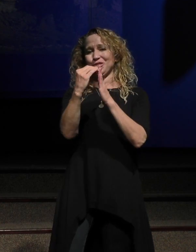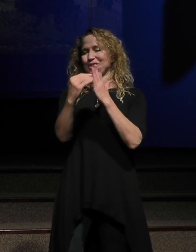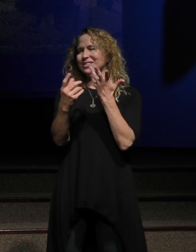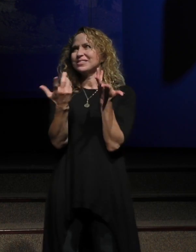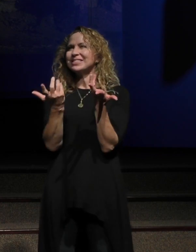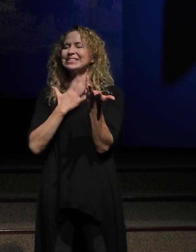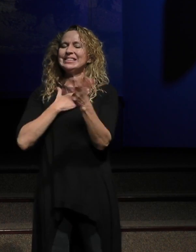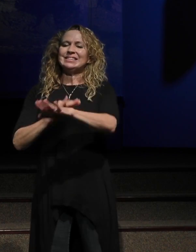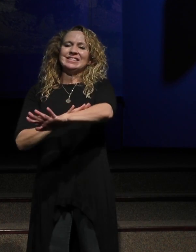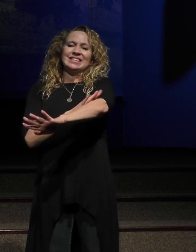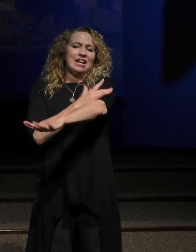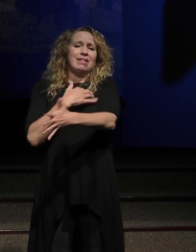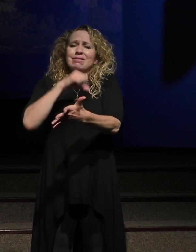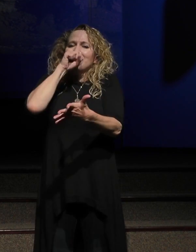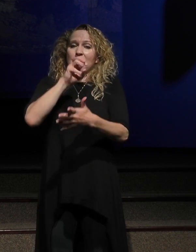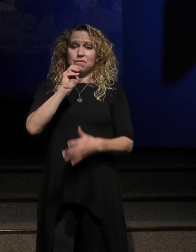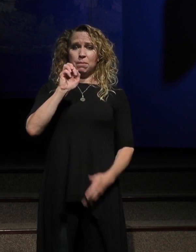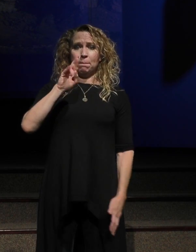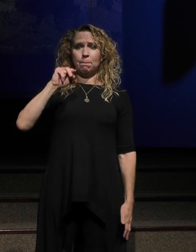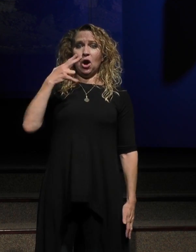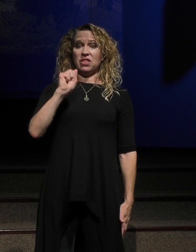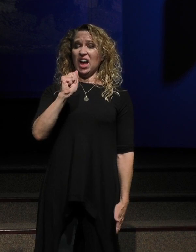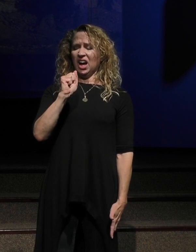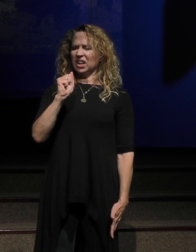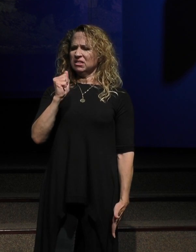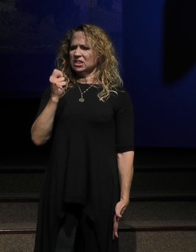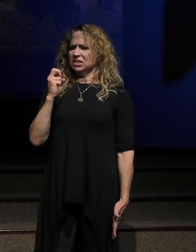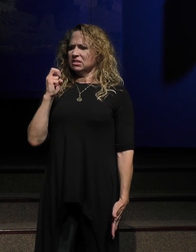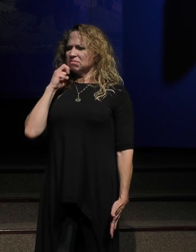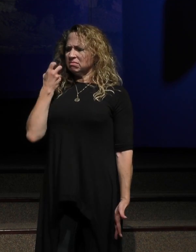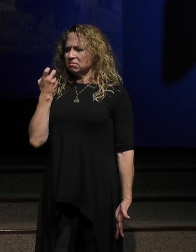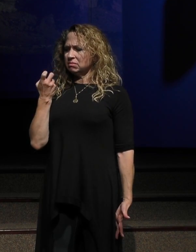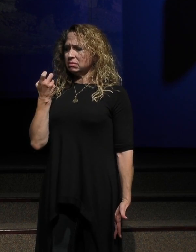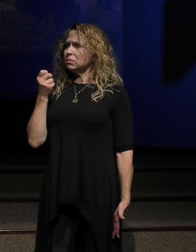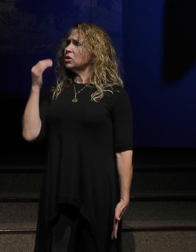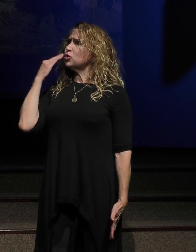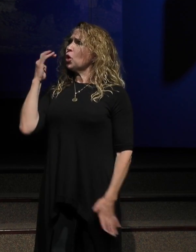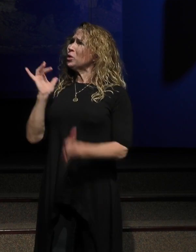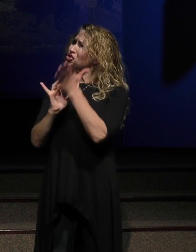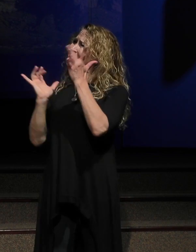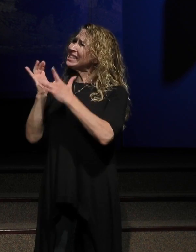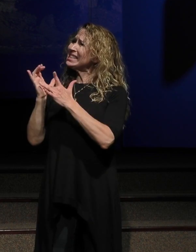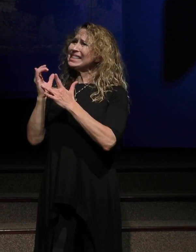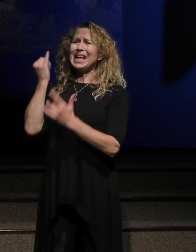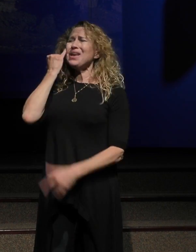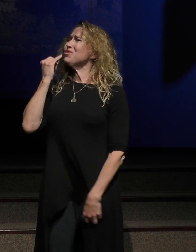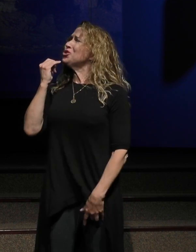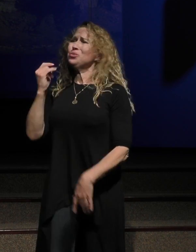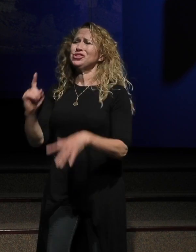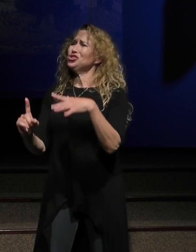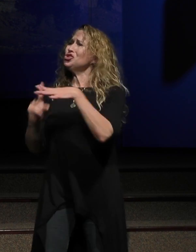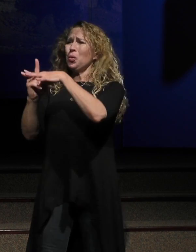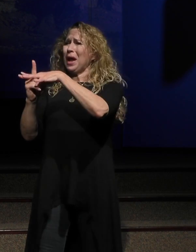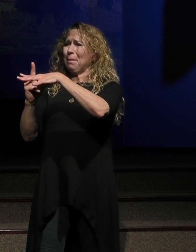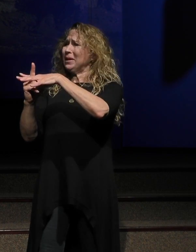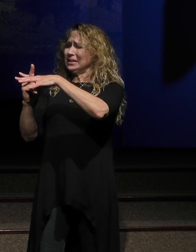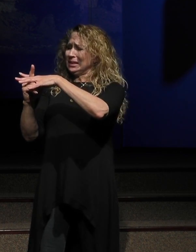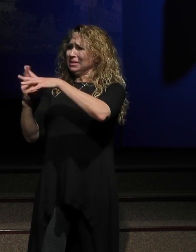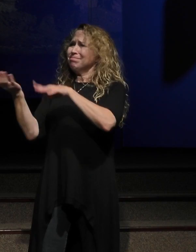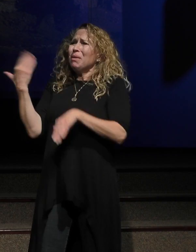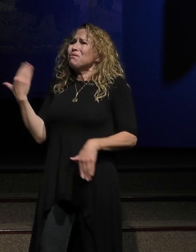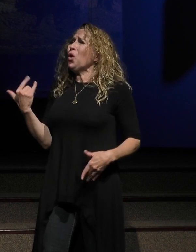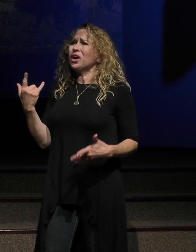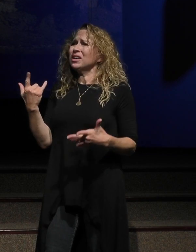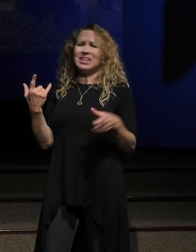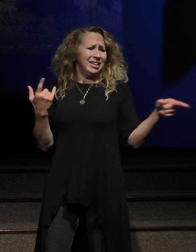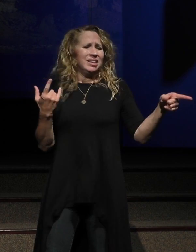the, of the story, I love that Martha had the courage to stand up and go, you know, Jesus, if you were just here, you know, things would have been